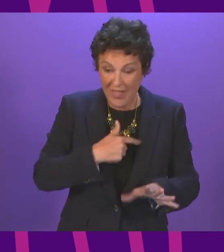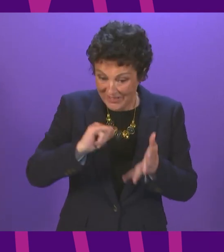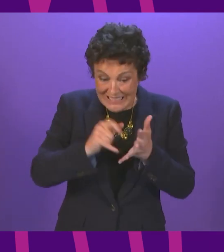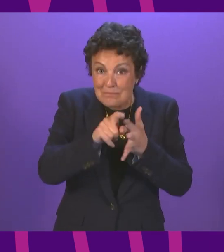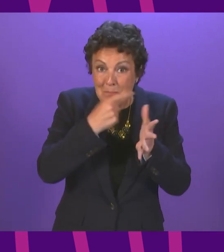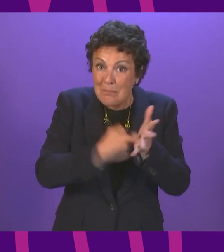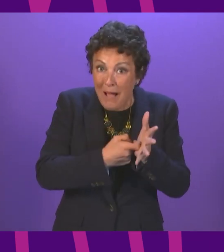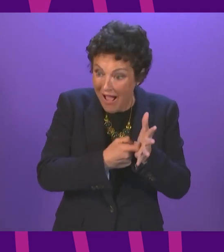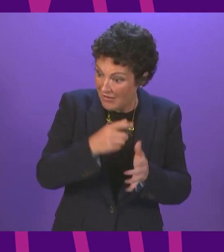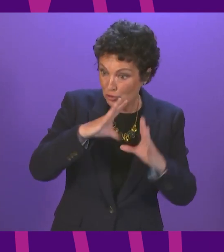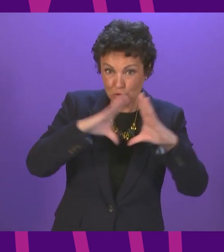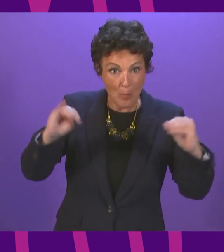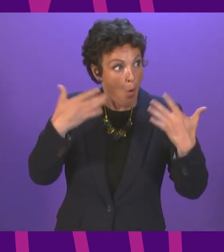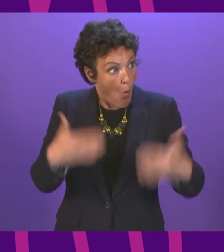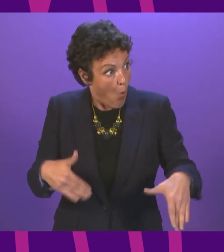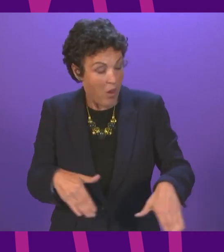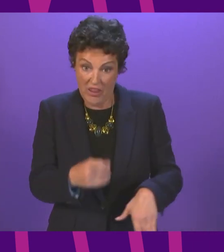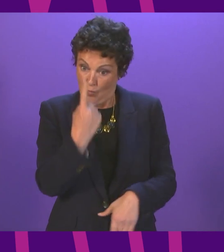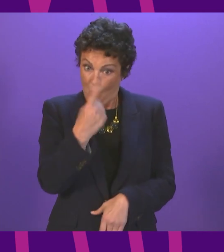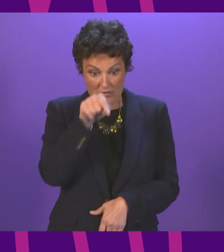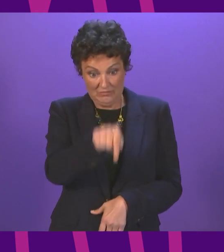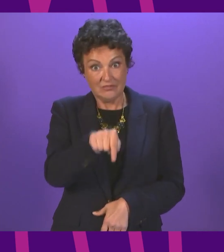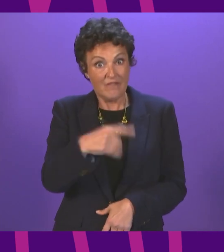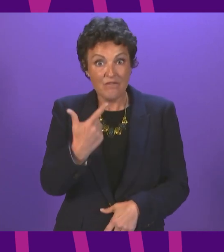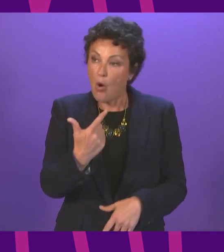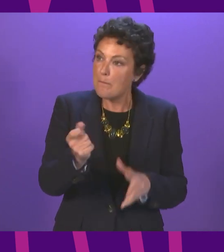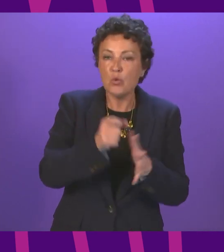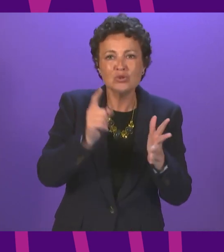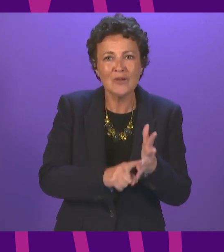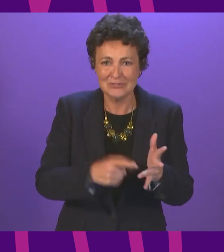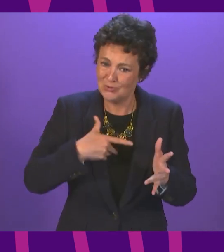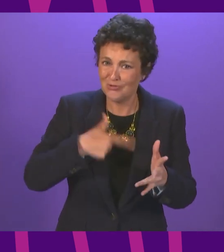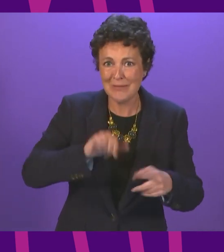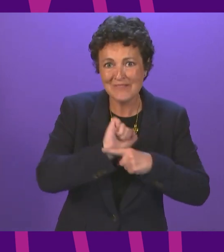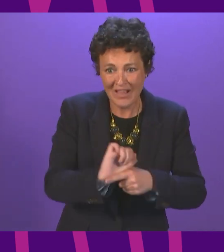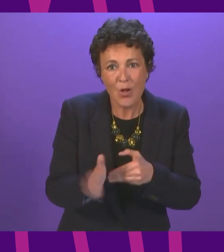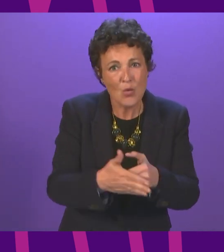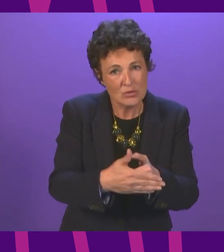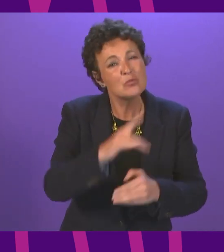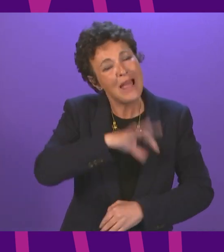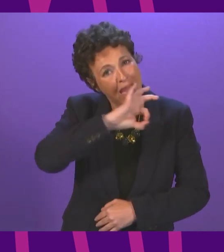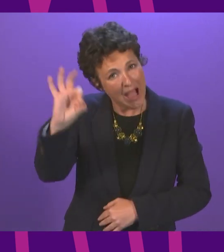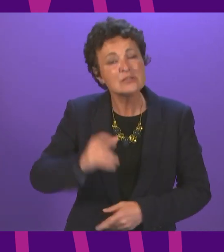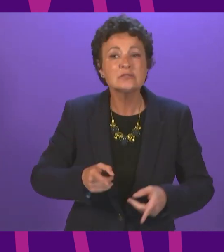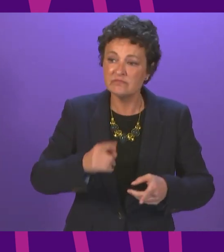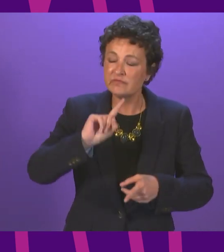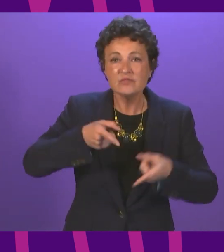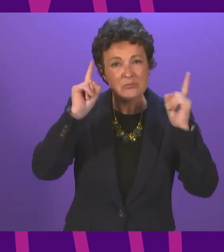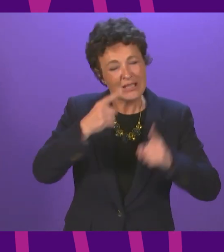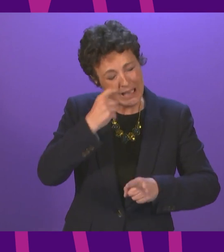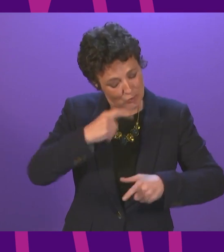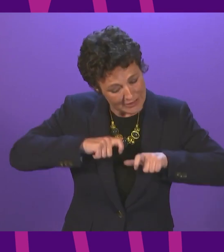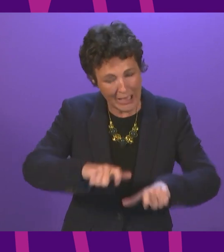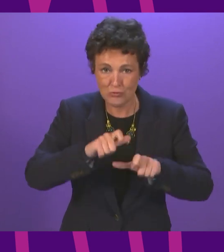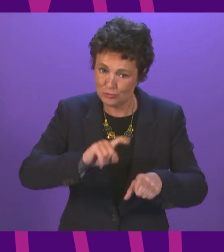store is the only realistic option for a Post Office branch. So, will the First Minister therefore agree to continue doing what she can to